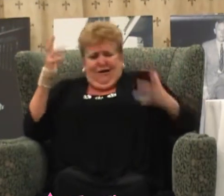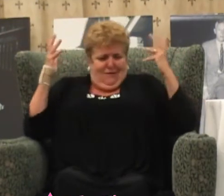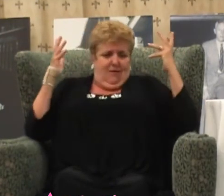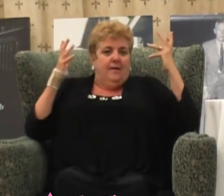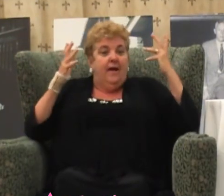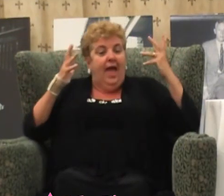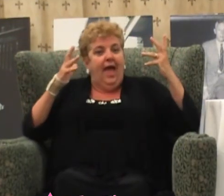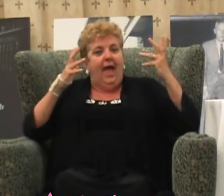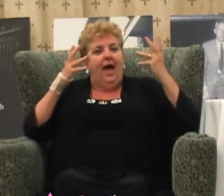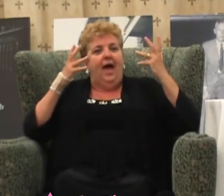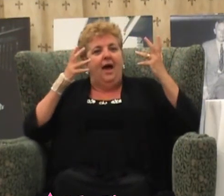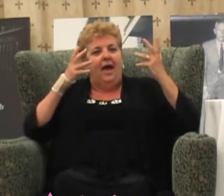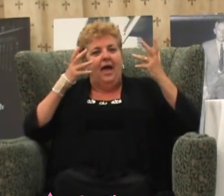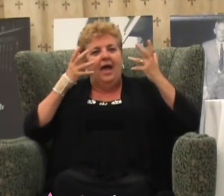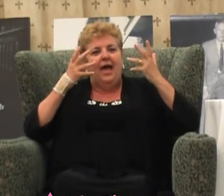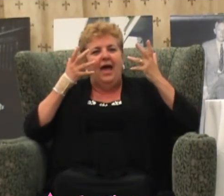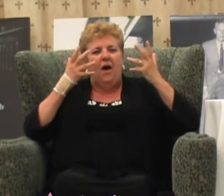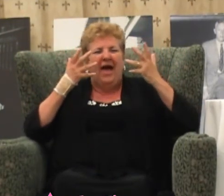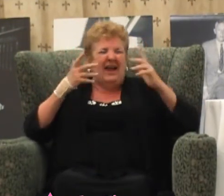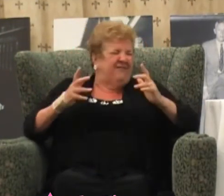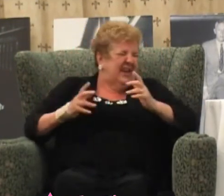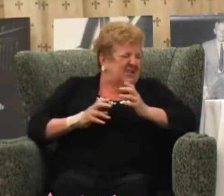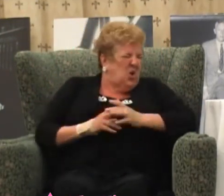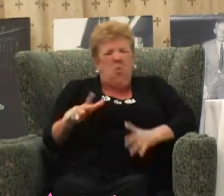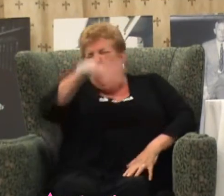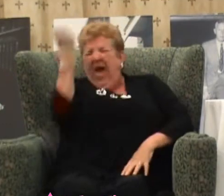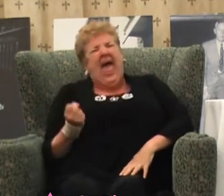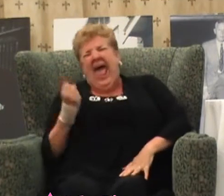finish, he's a bum, bum, bum, bum. Wow! Bum, bum, bum. Wow!